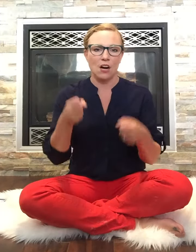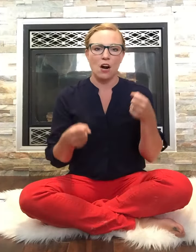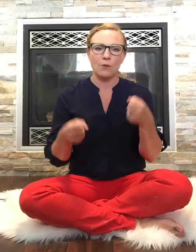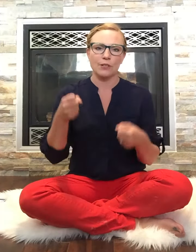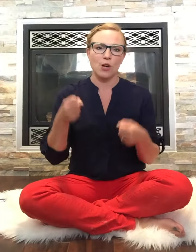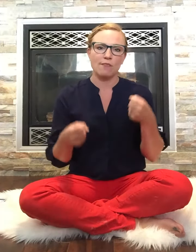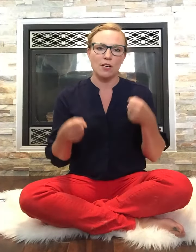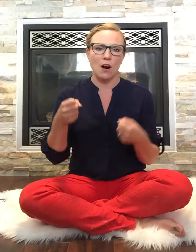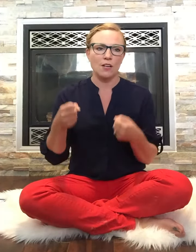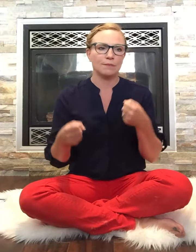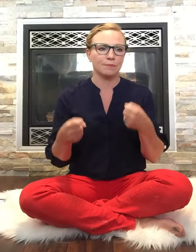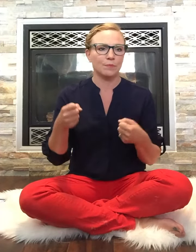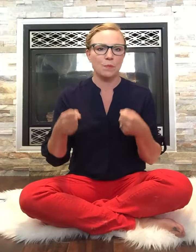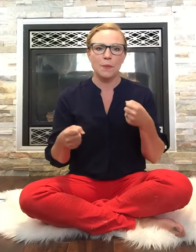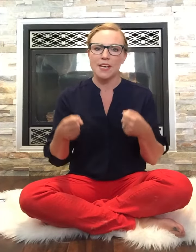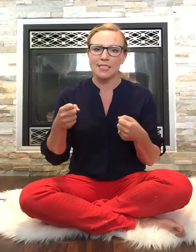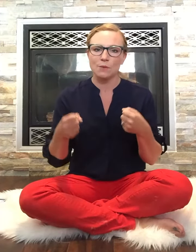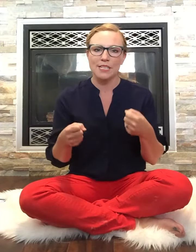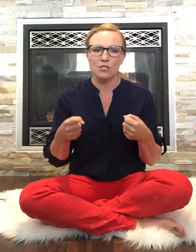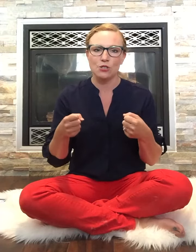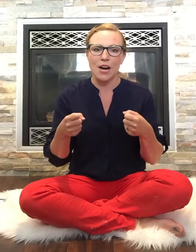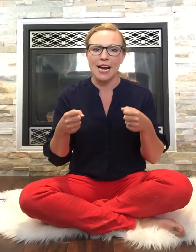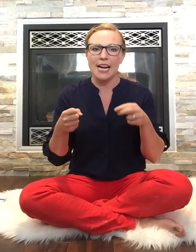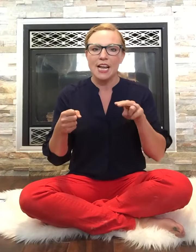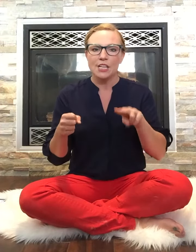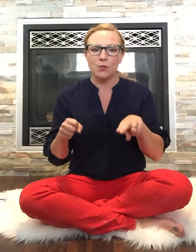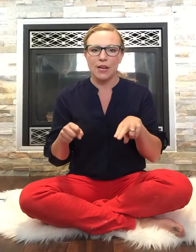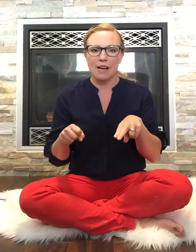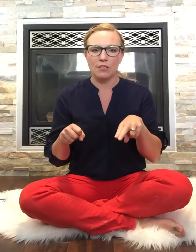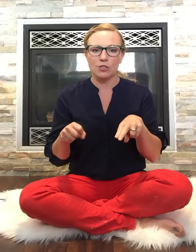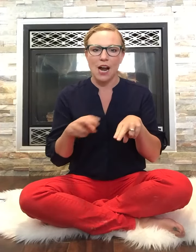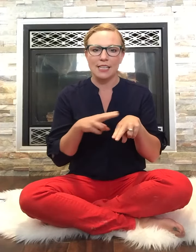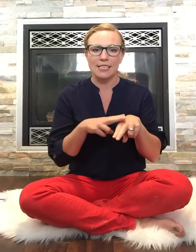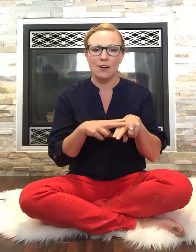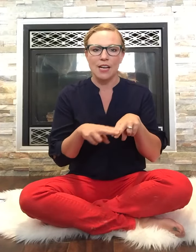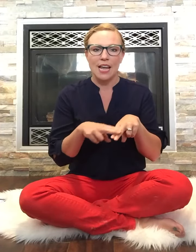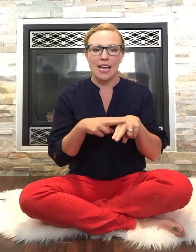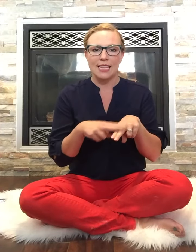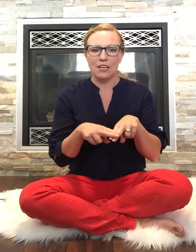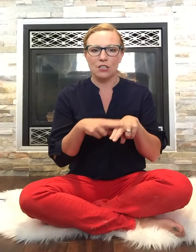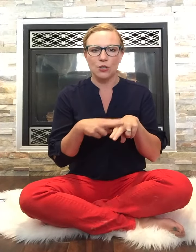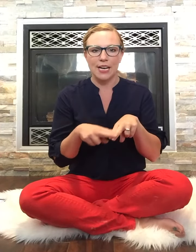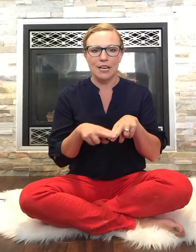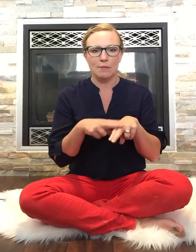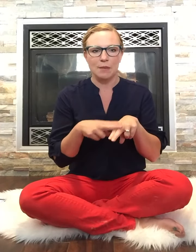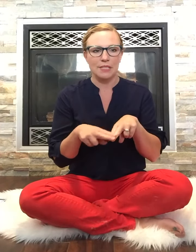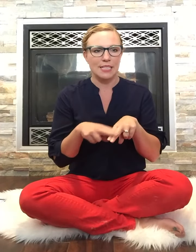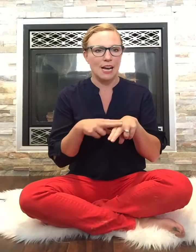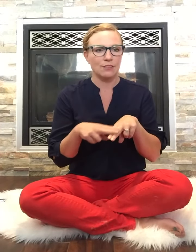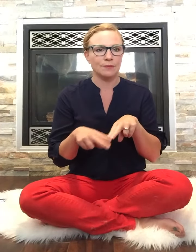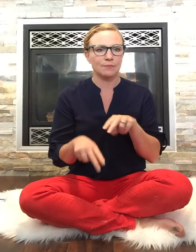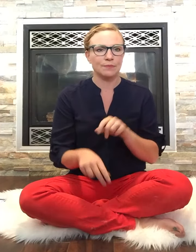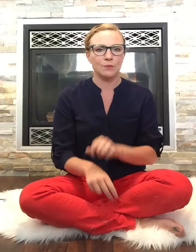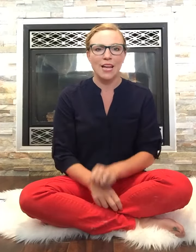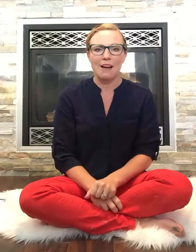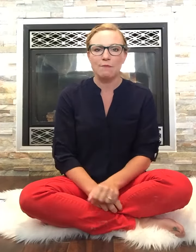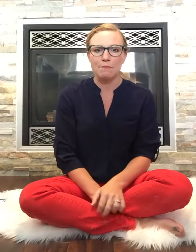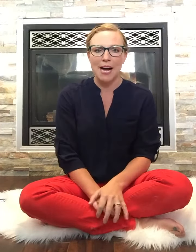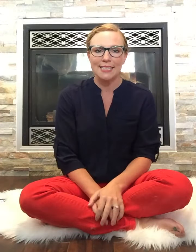car we drive our car the next one is train so we have our tracks out and then our train comes up and down we have bus